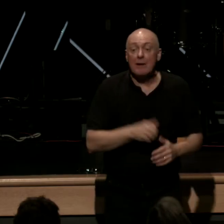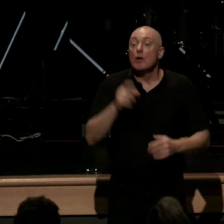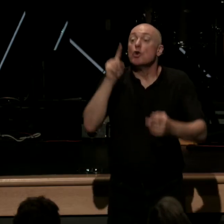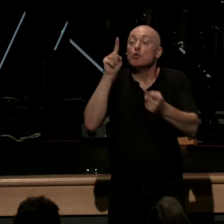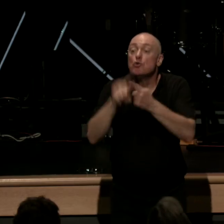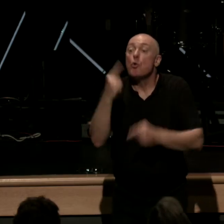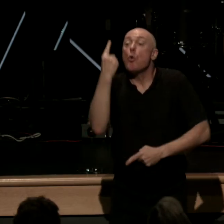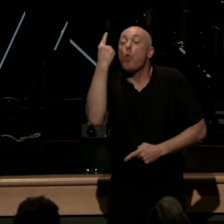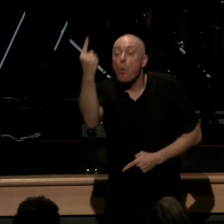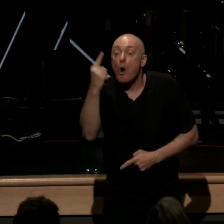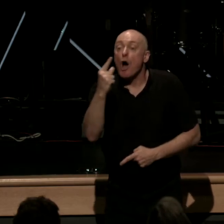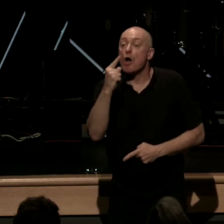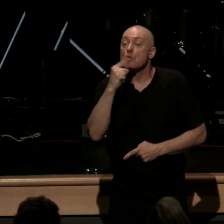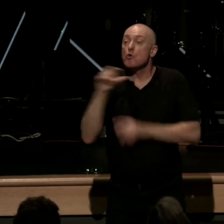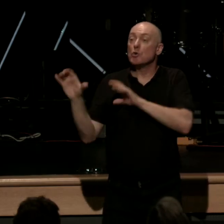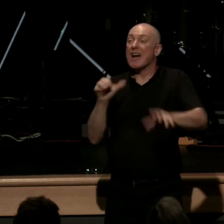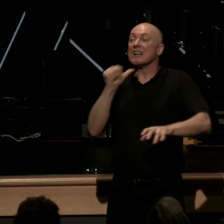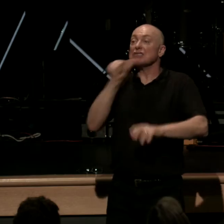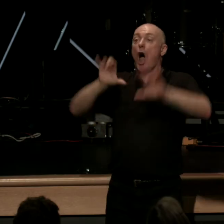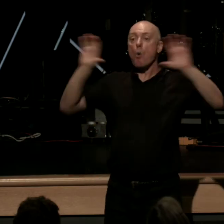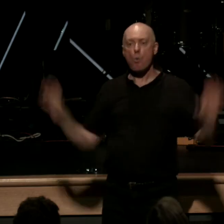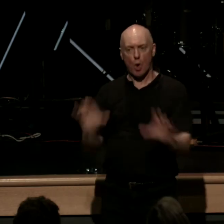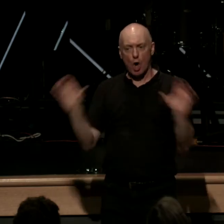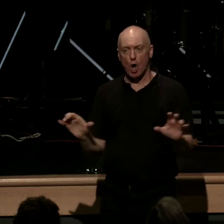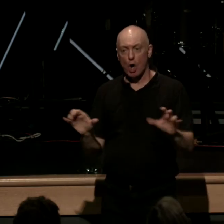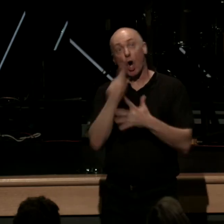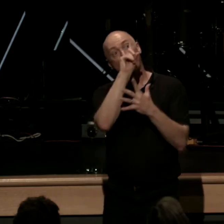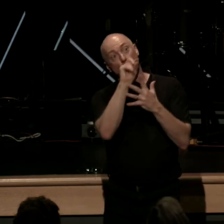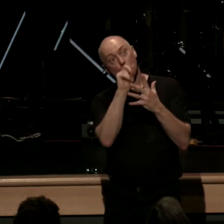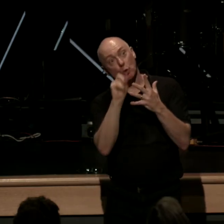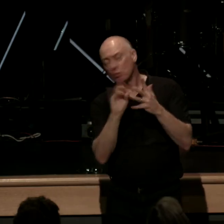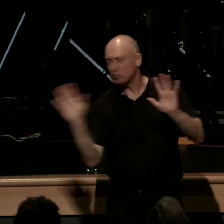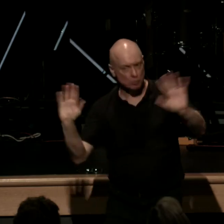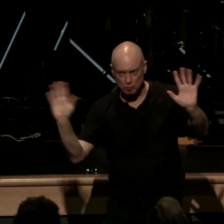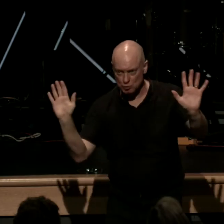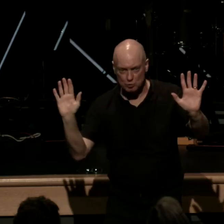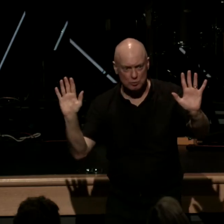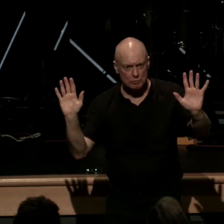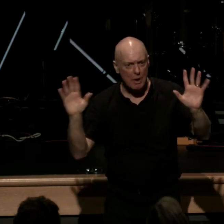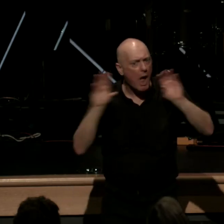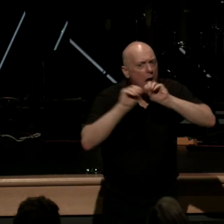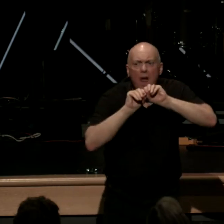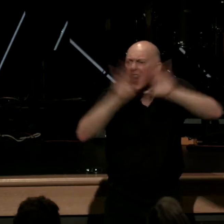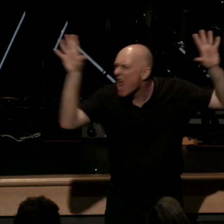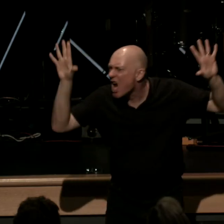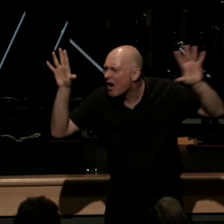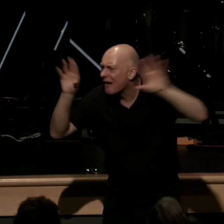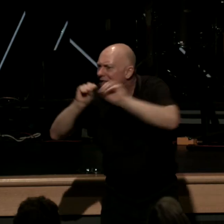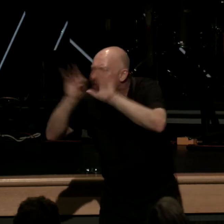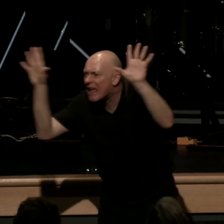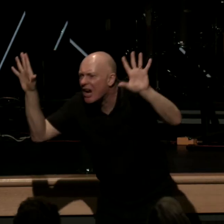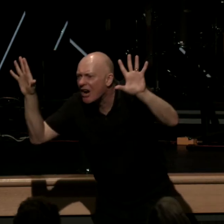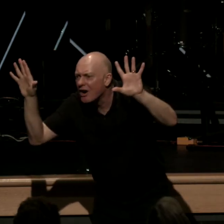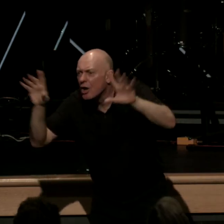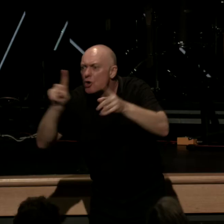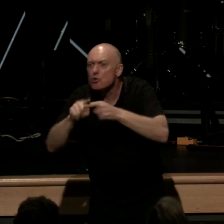one who does not work again how clear is scripture to the one who does not